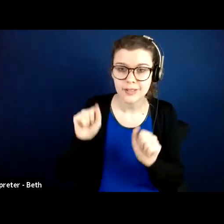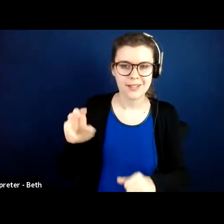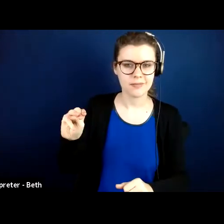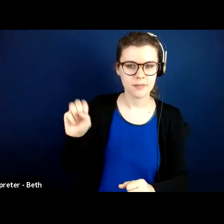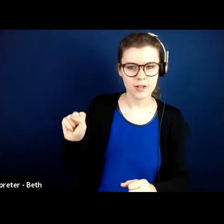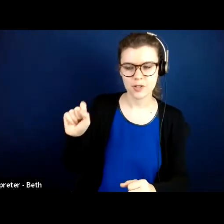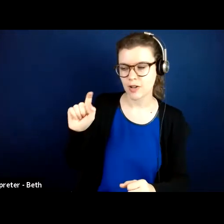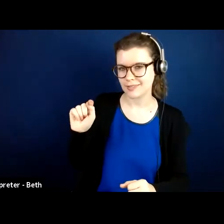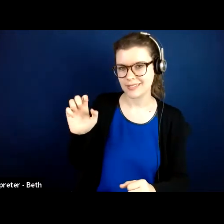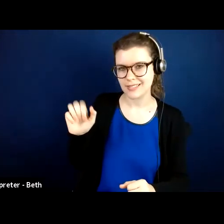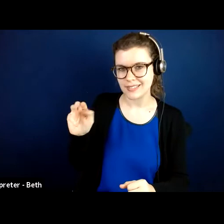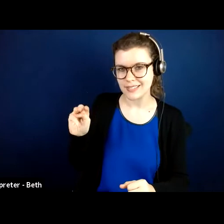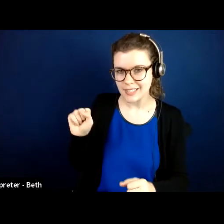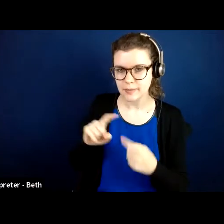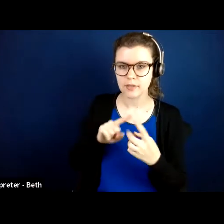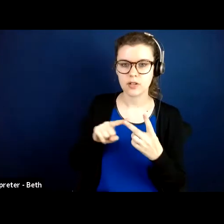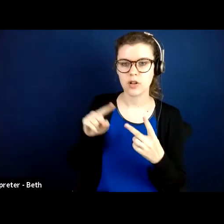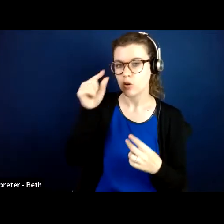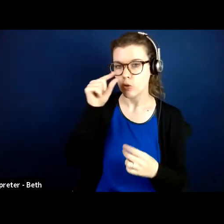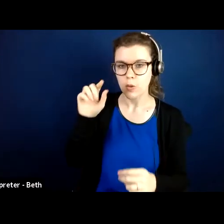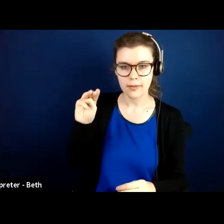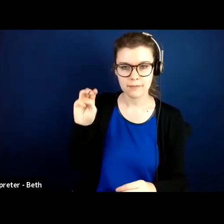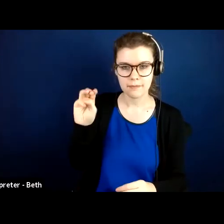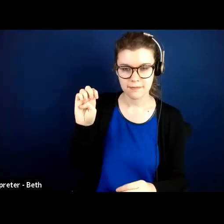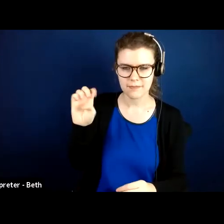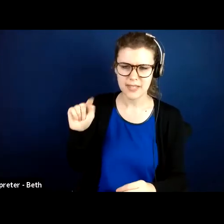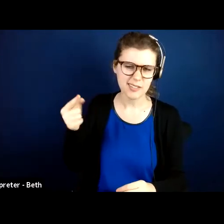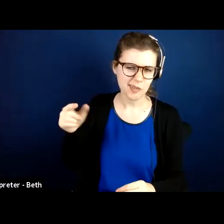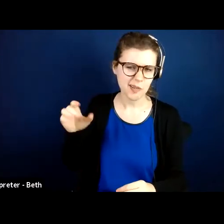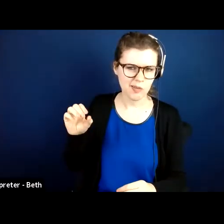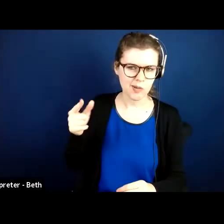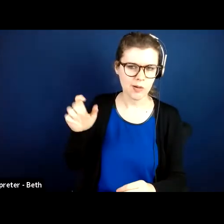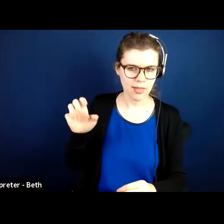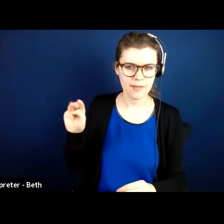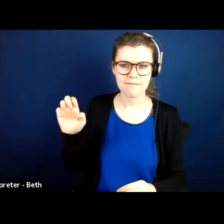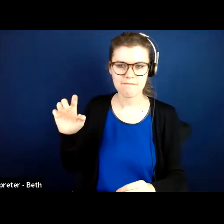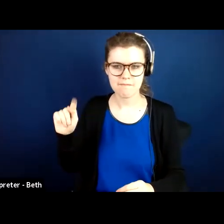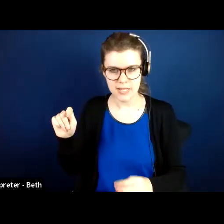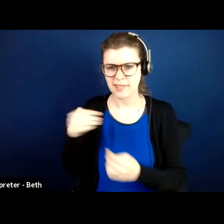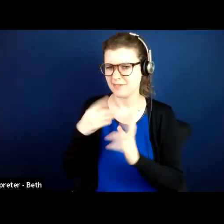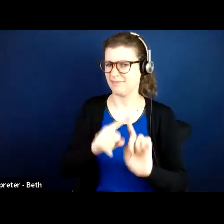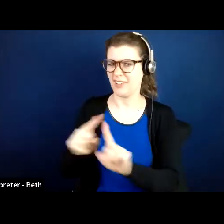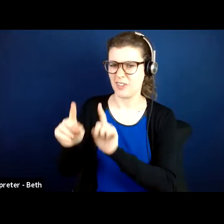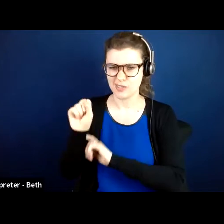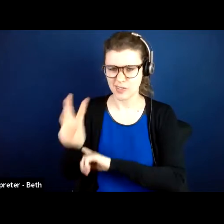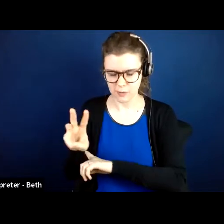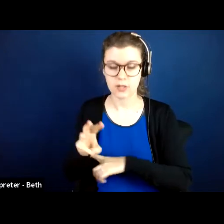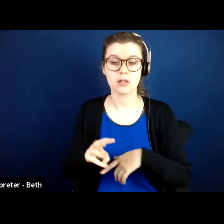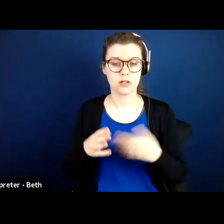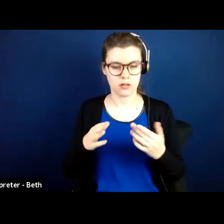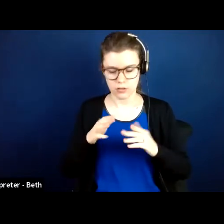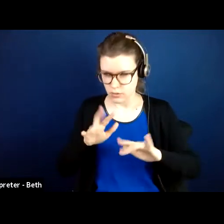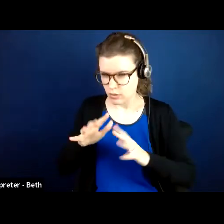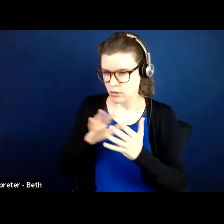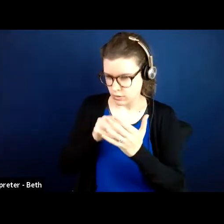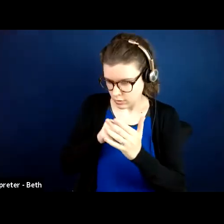Teams, Google Meets. There's lots of stuff out there. And then they assist their consumers in walking through the process